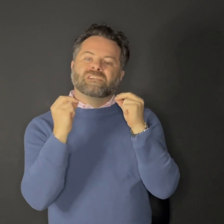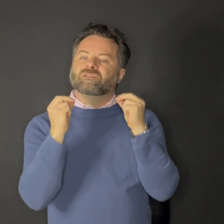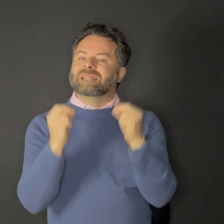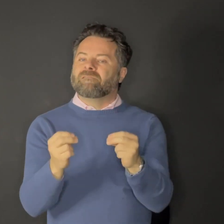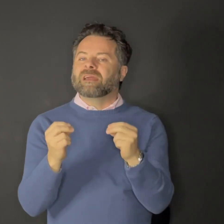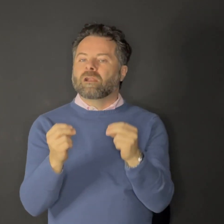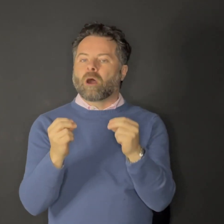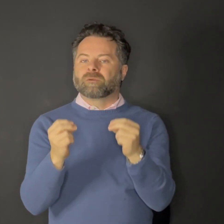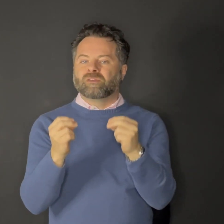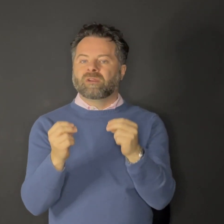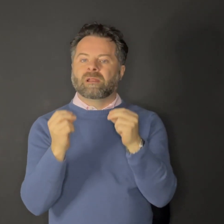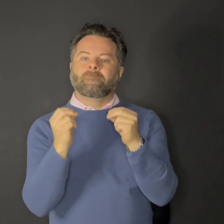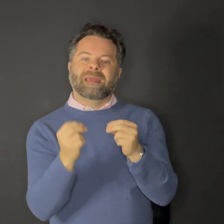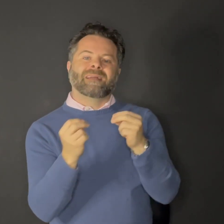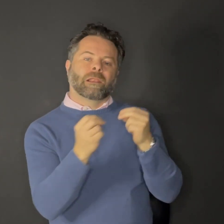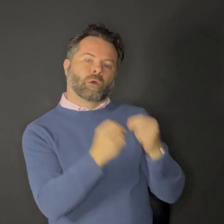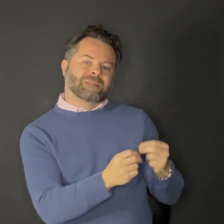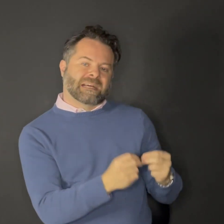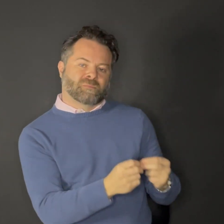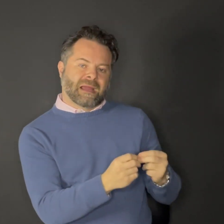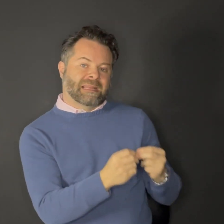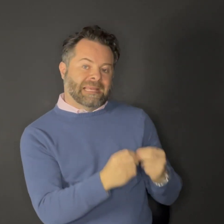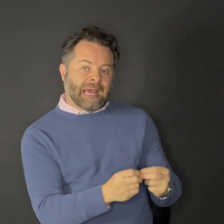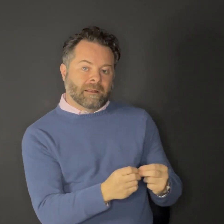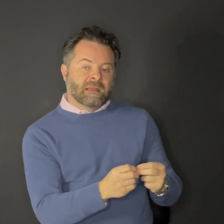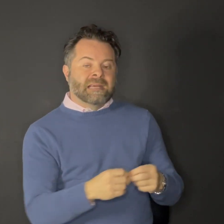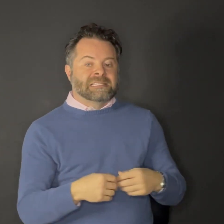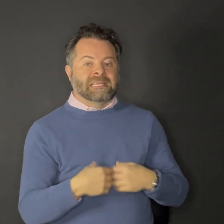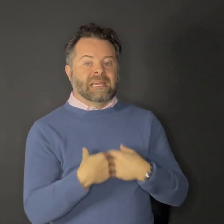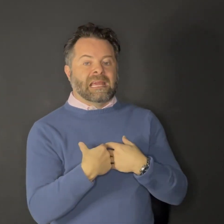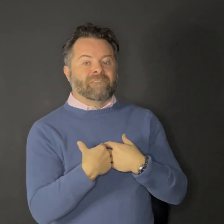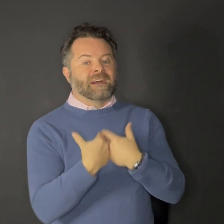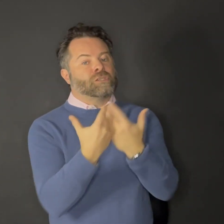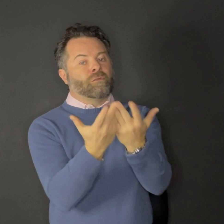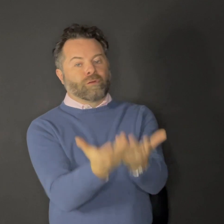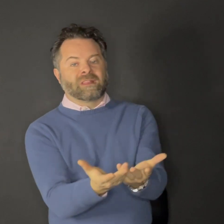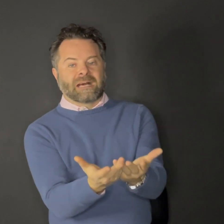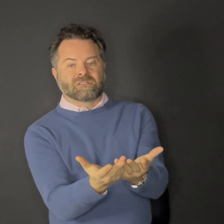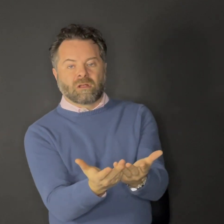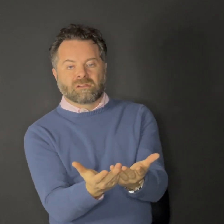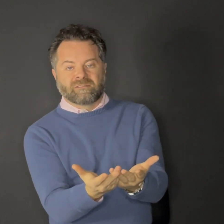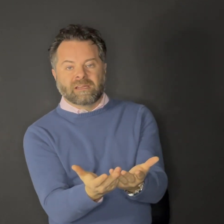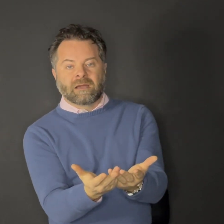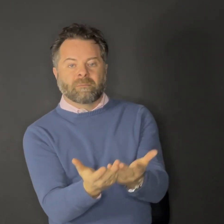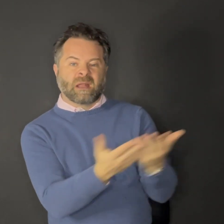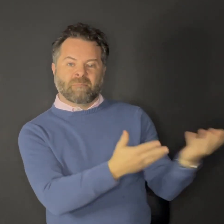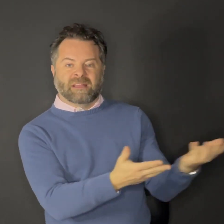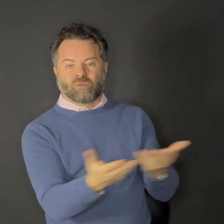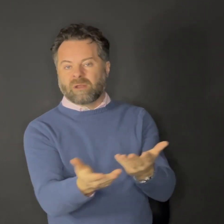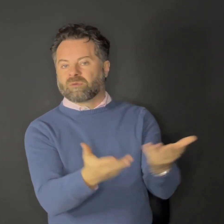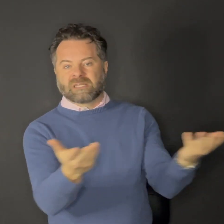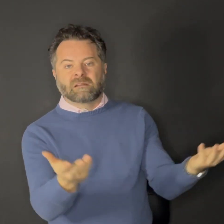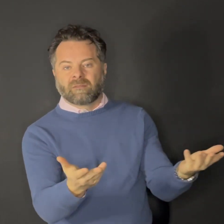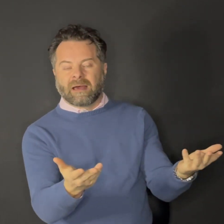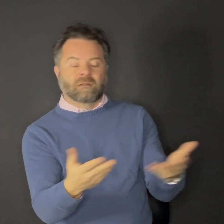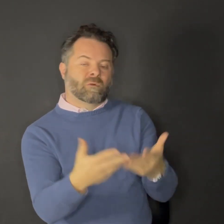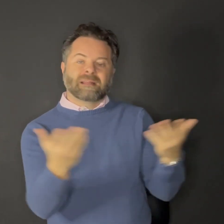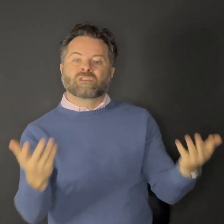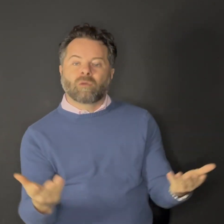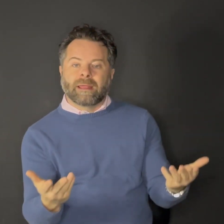you'll never get an opportunity to pay that low tax bracket again. See, if I show $30,000 of income and I pay 20% on that, well, that's great.